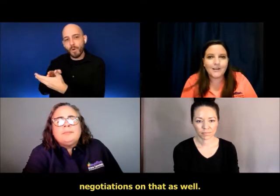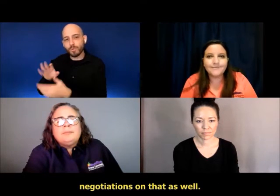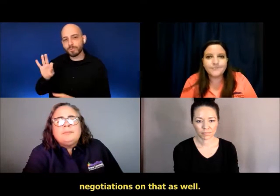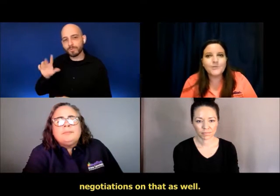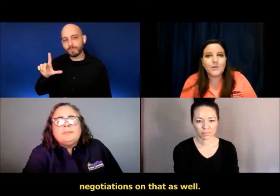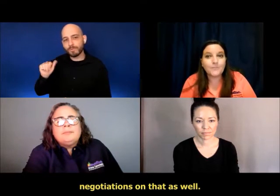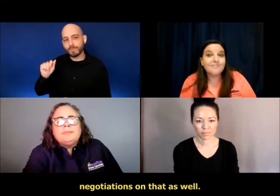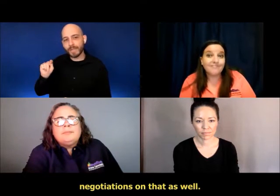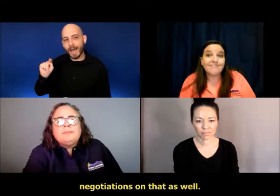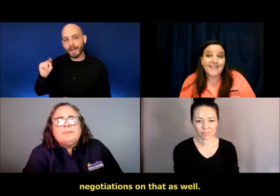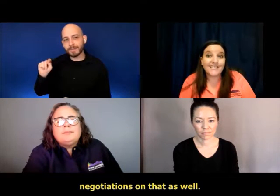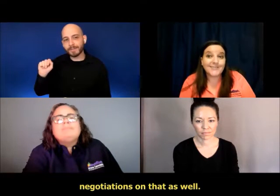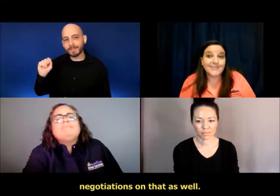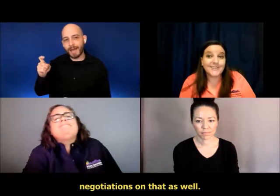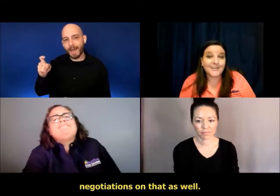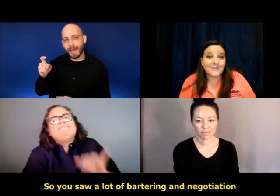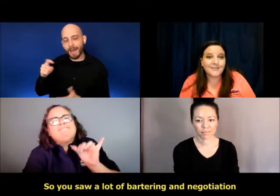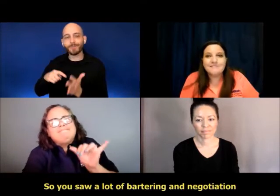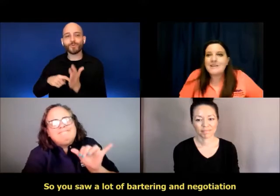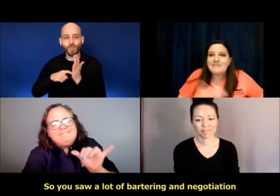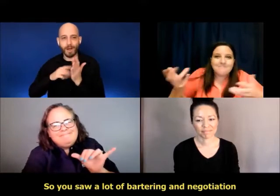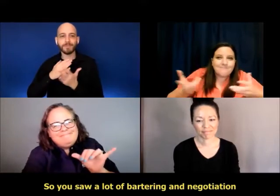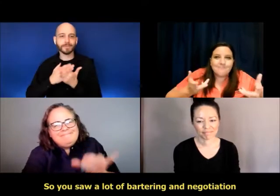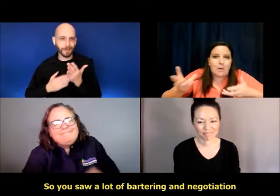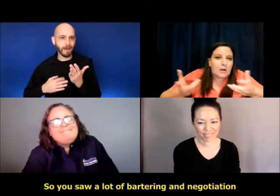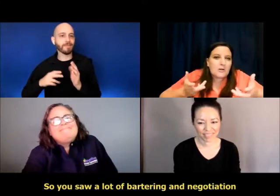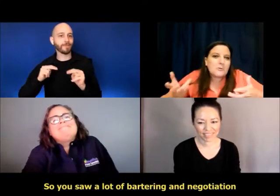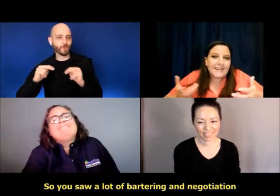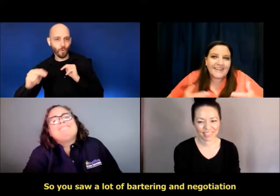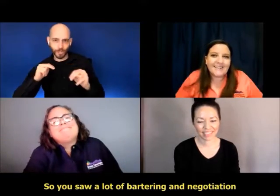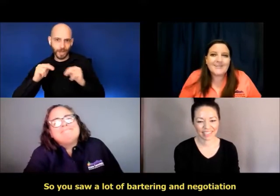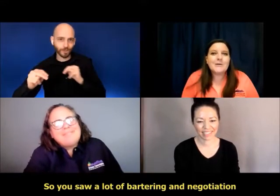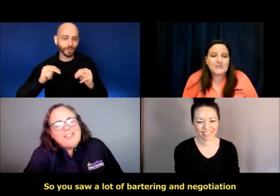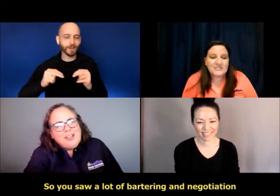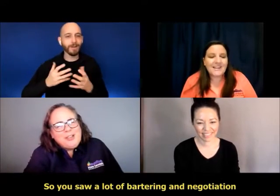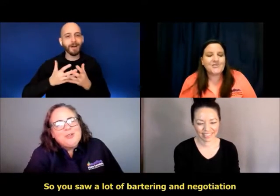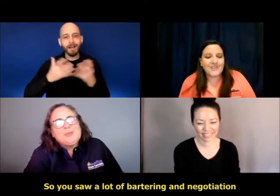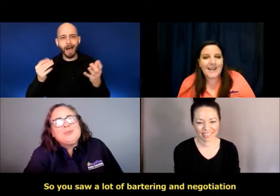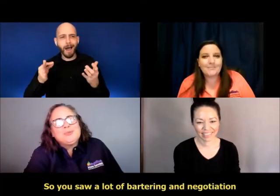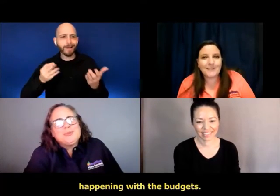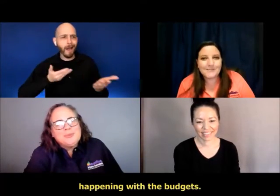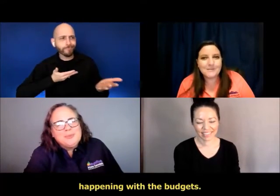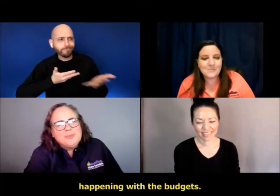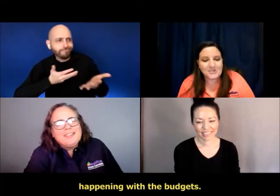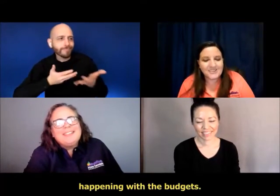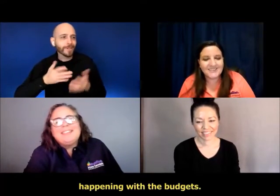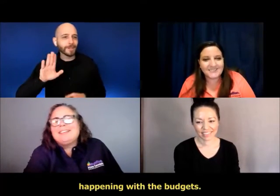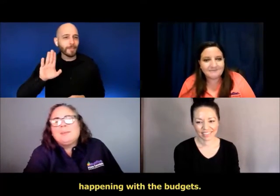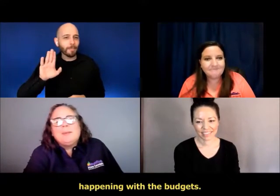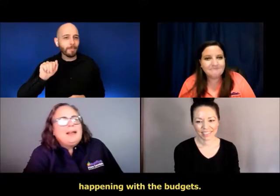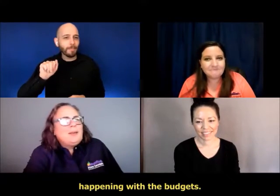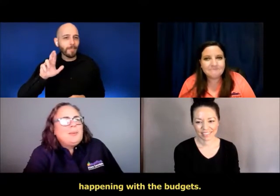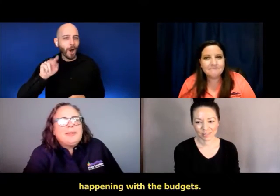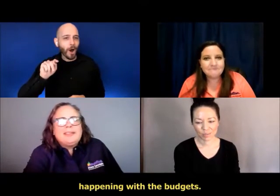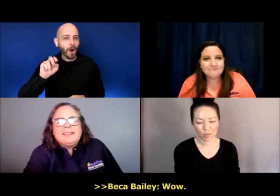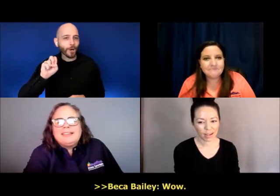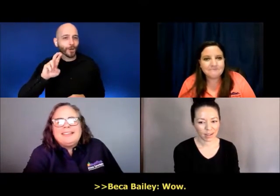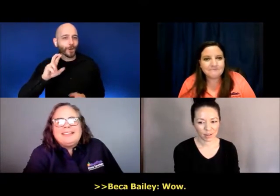that as well. So, yeah, you saw a lot of bartering and negotiation happening with the budgets.